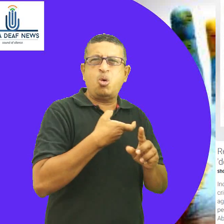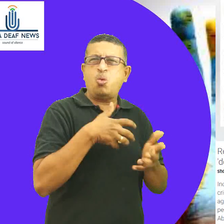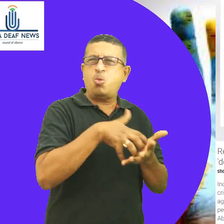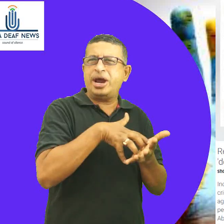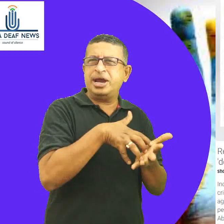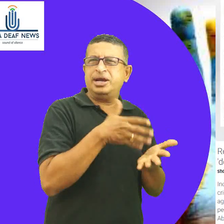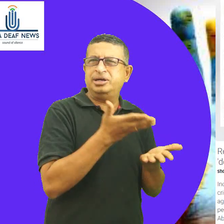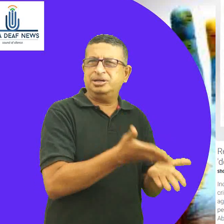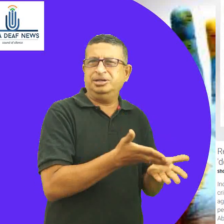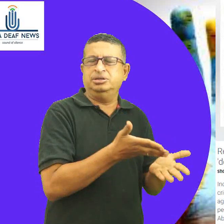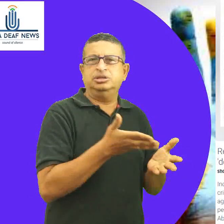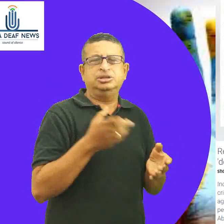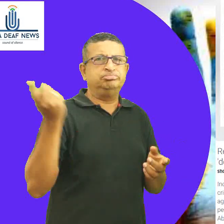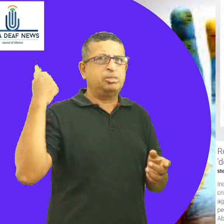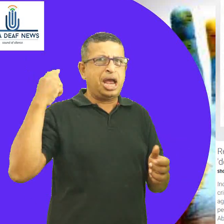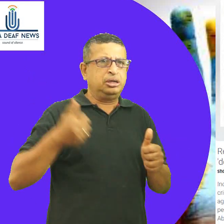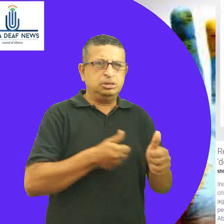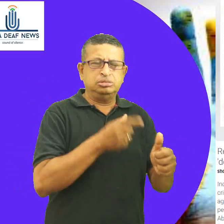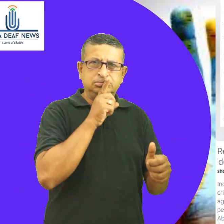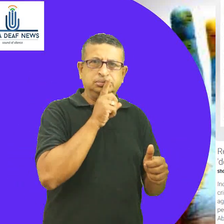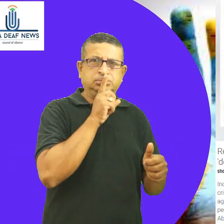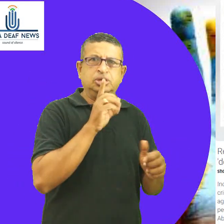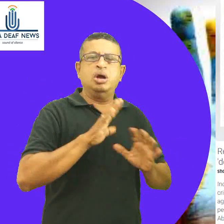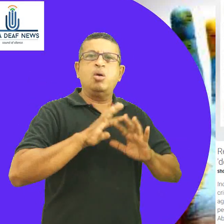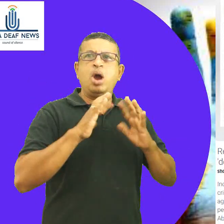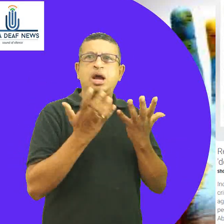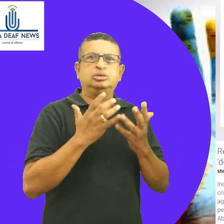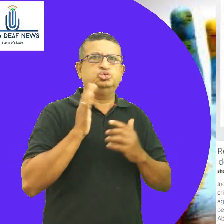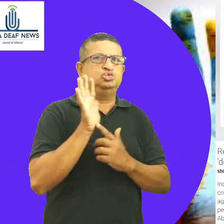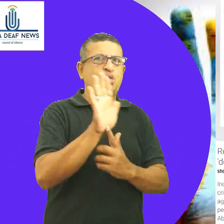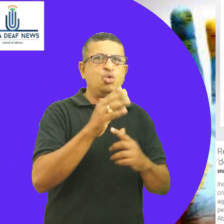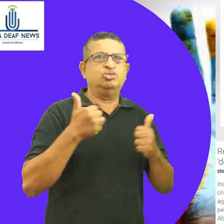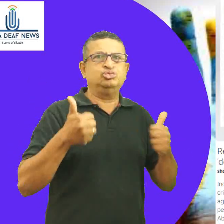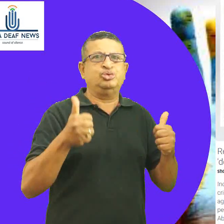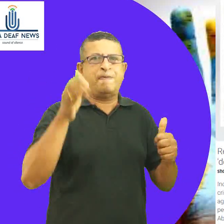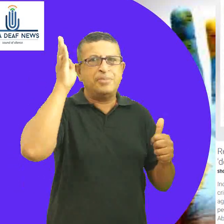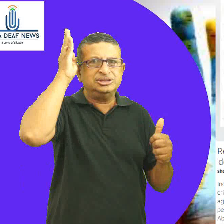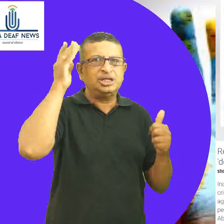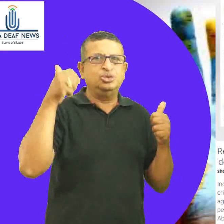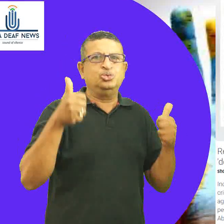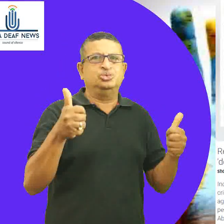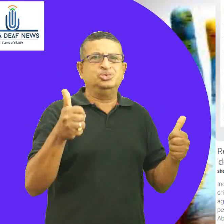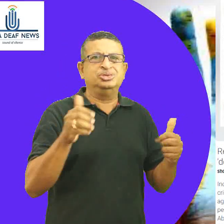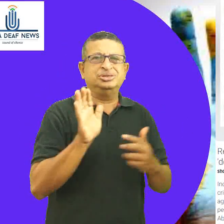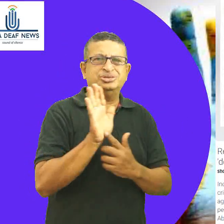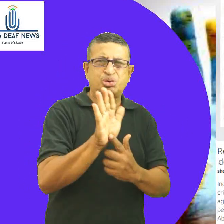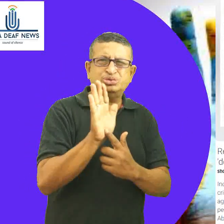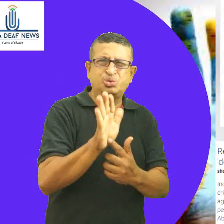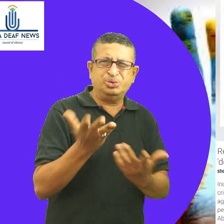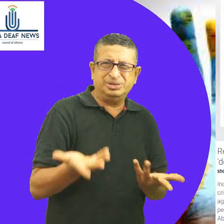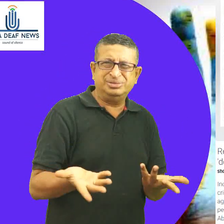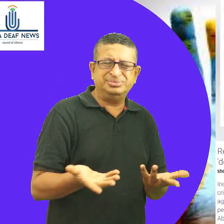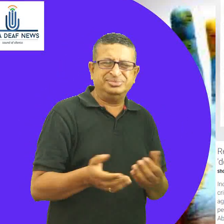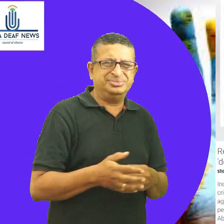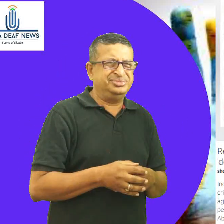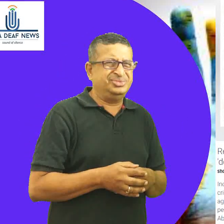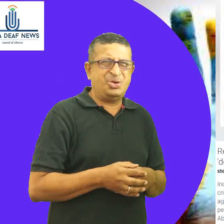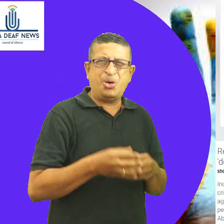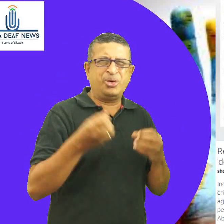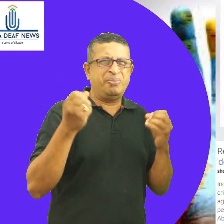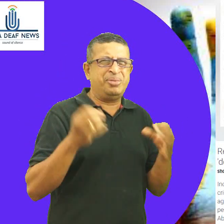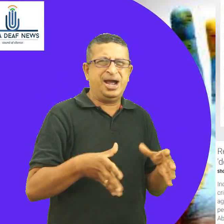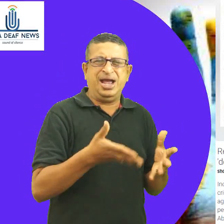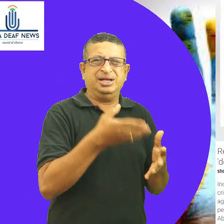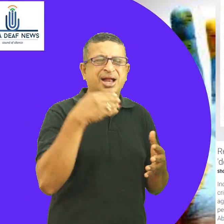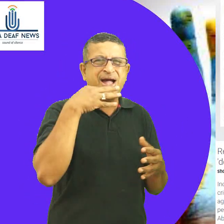representative to UN, Ambassador T.S. Thirumurthy criticized Pakistan on Wednesday for presenting a dossier of